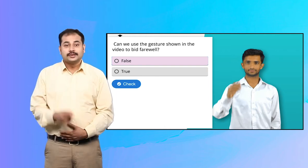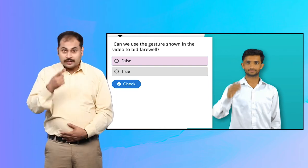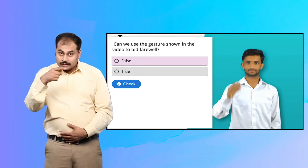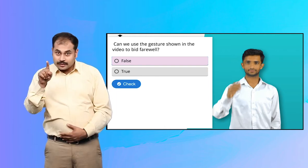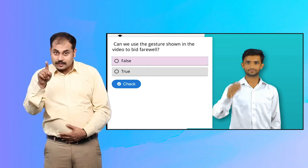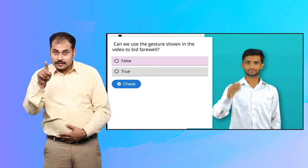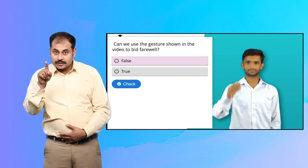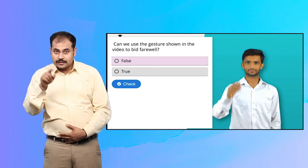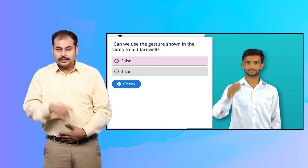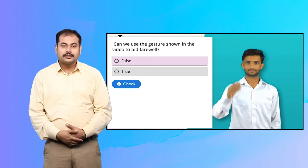or False?